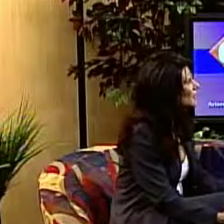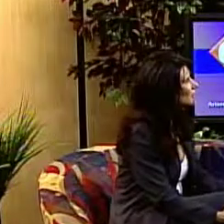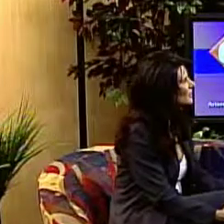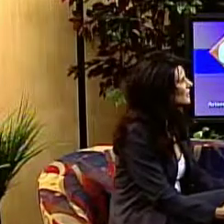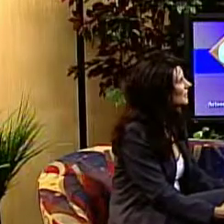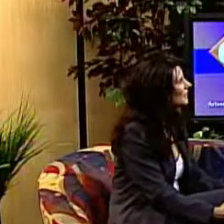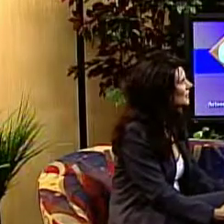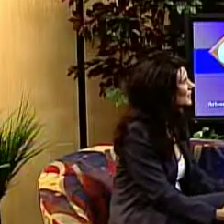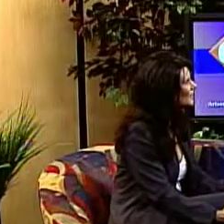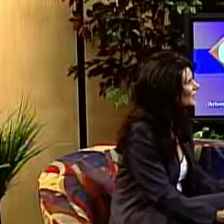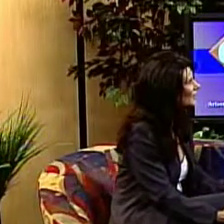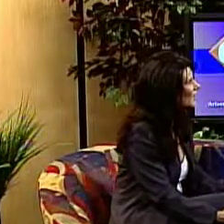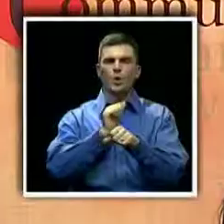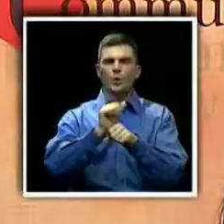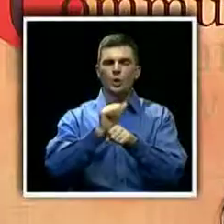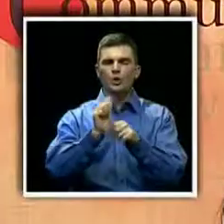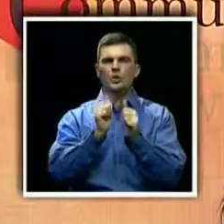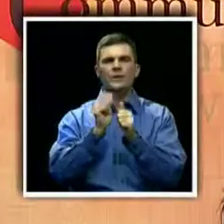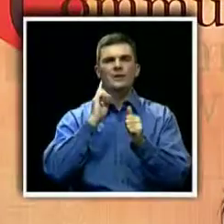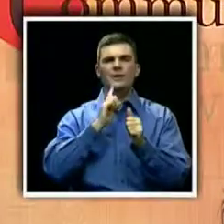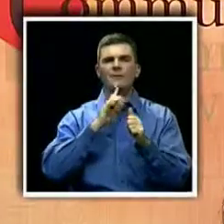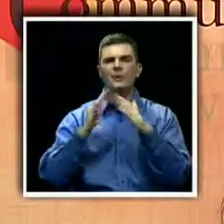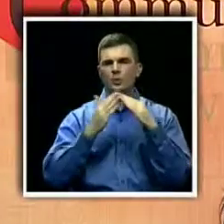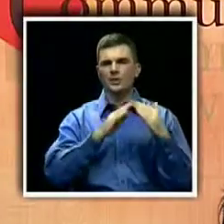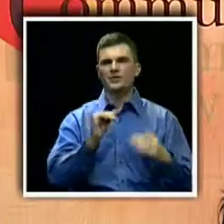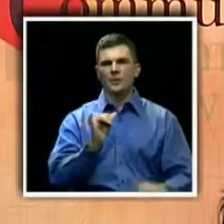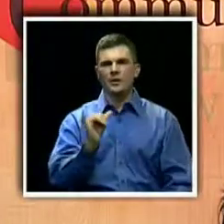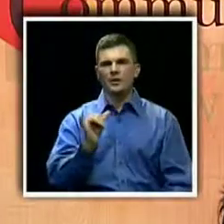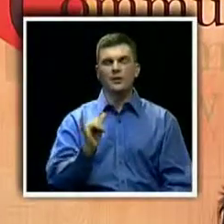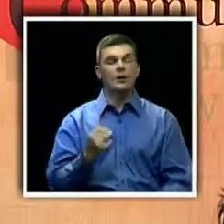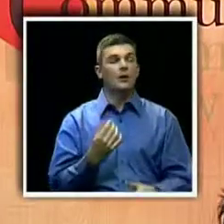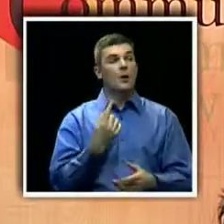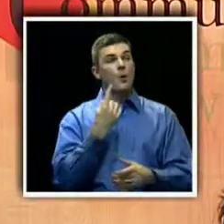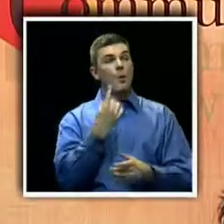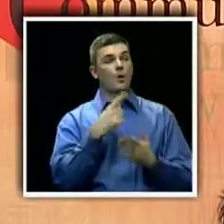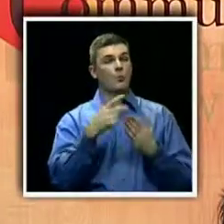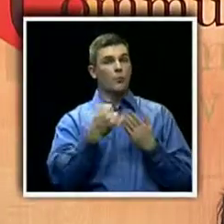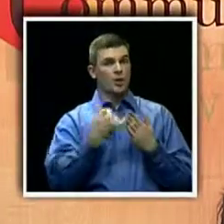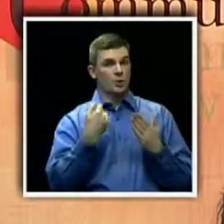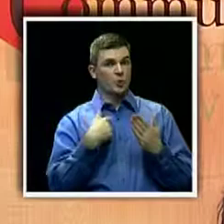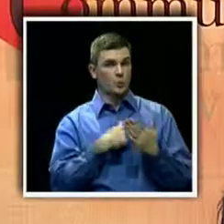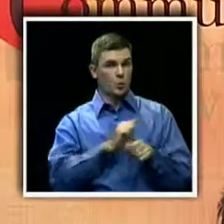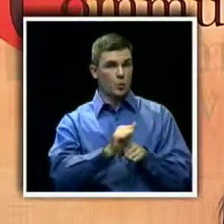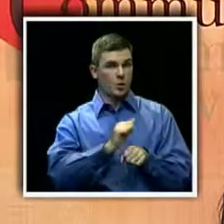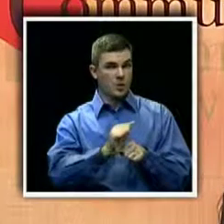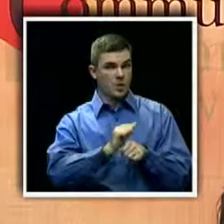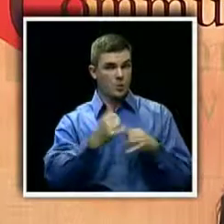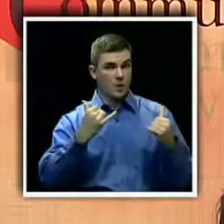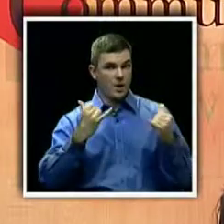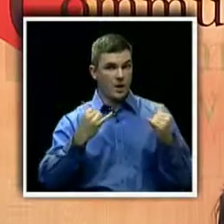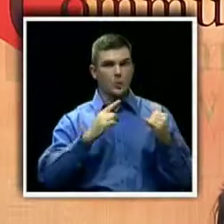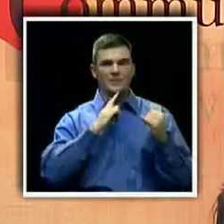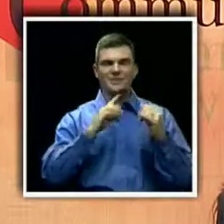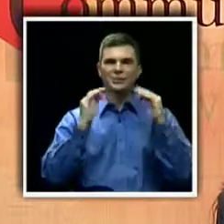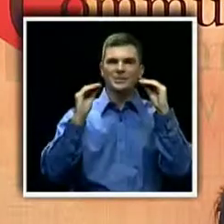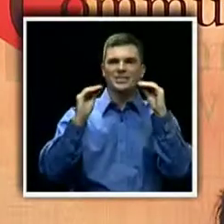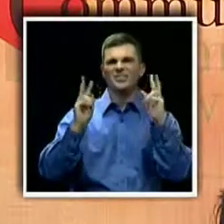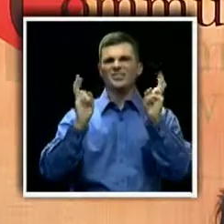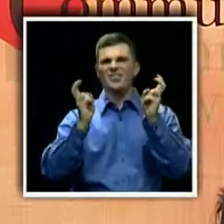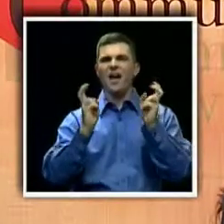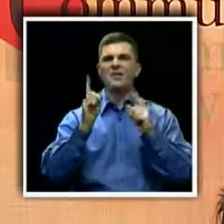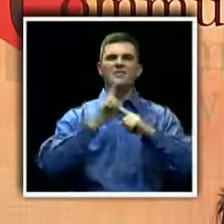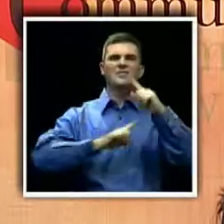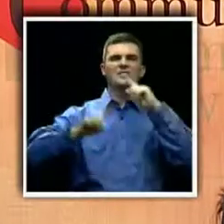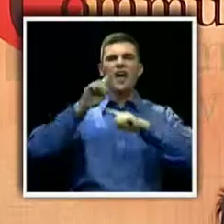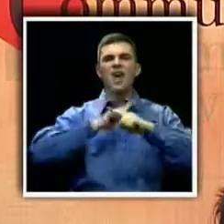how do you see making improvements? One of the projects that we're working on is to teach the sign of the week with the